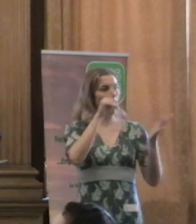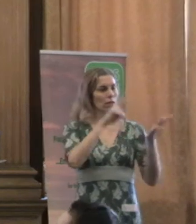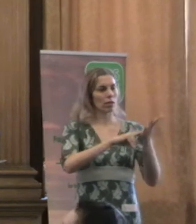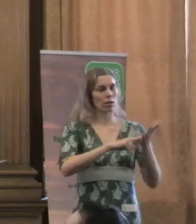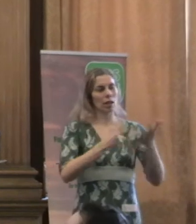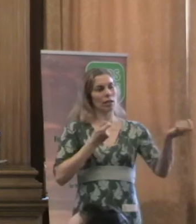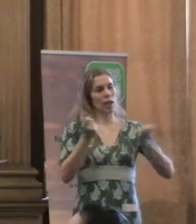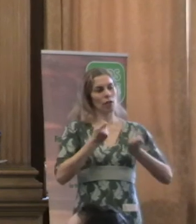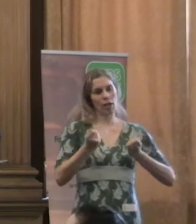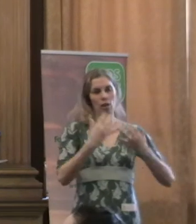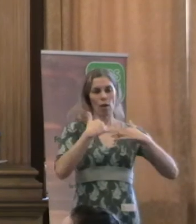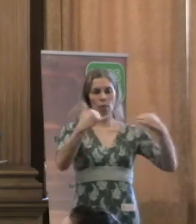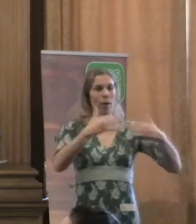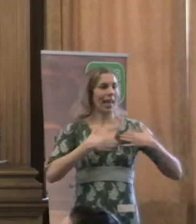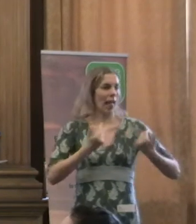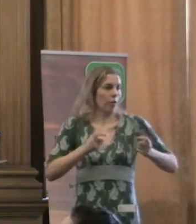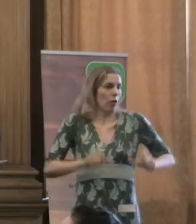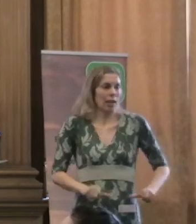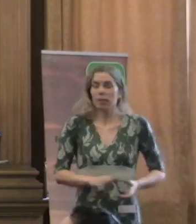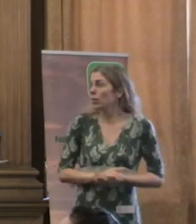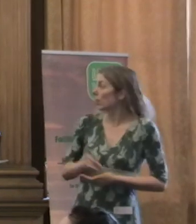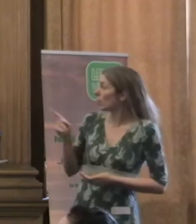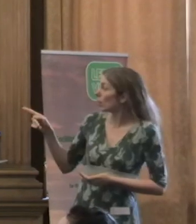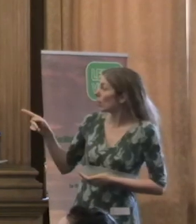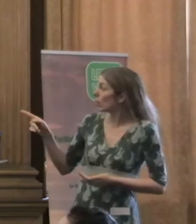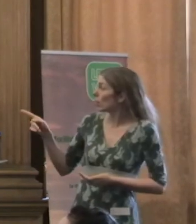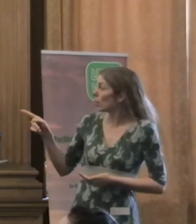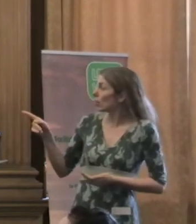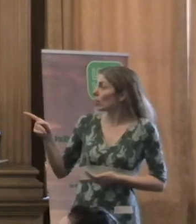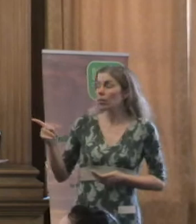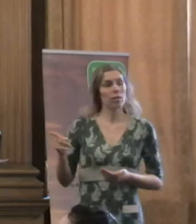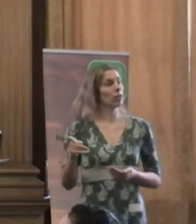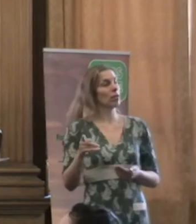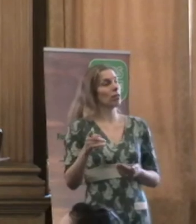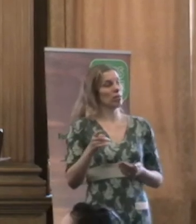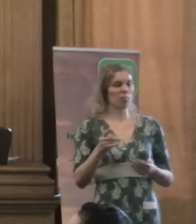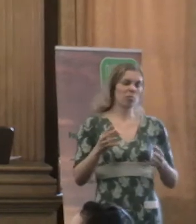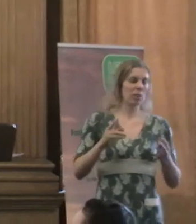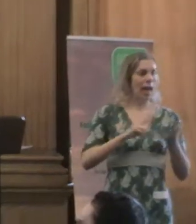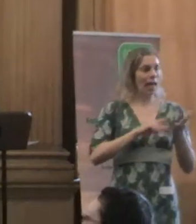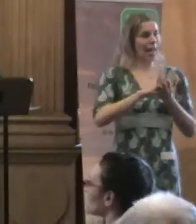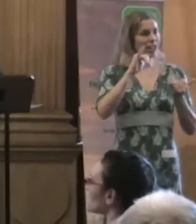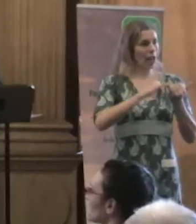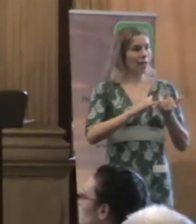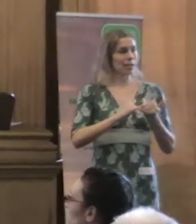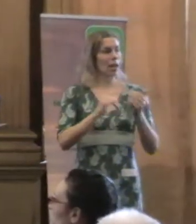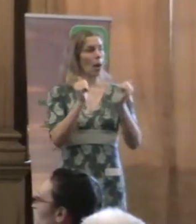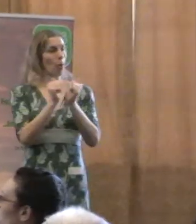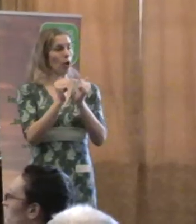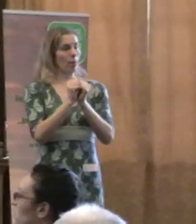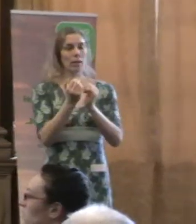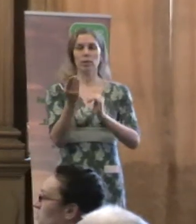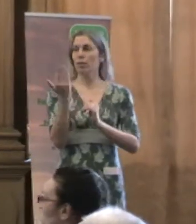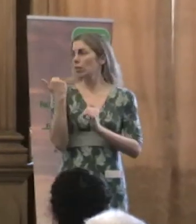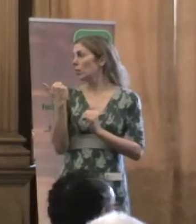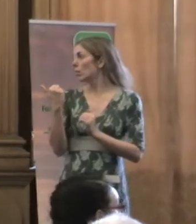Ian is the director of health, was formally an NHS appointment, and as I've looked over to 2010, he